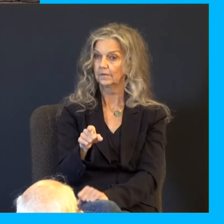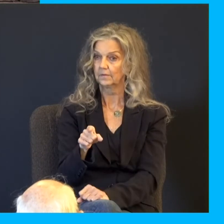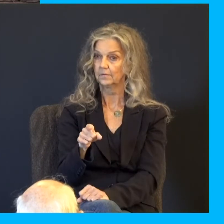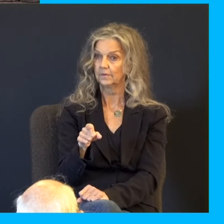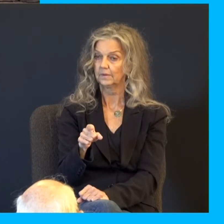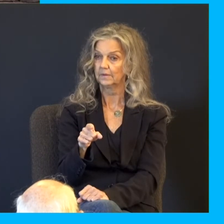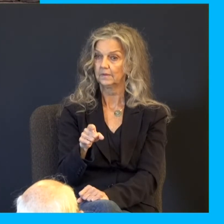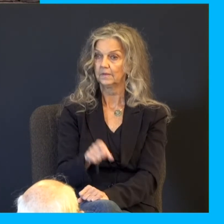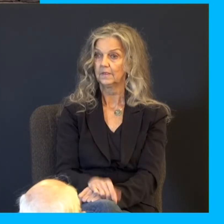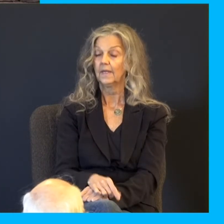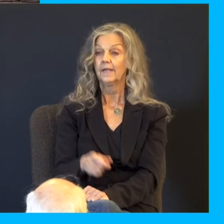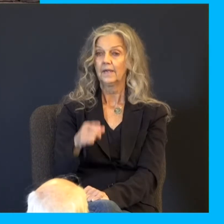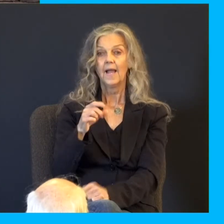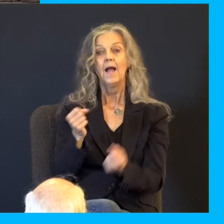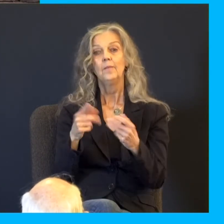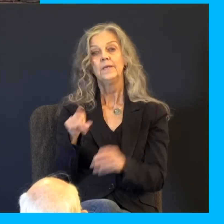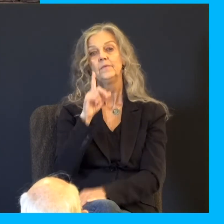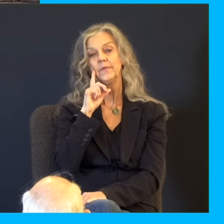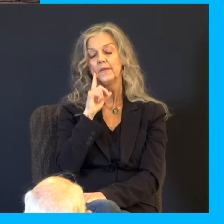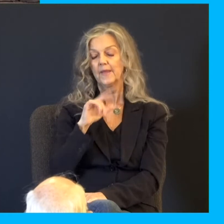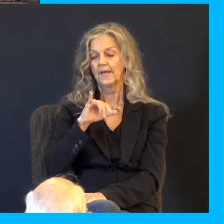has changed? Two hands. Boy, you're a tough crowd.